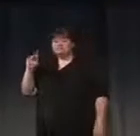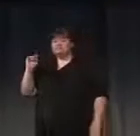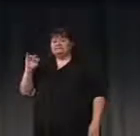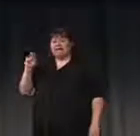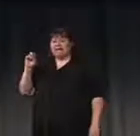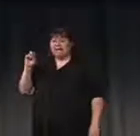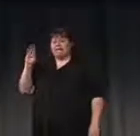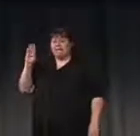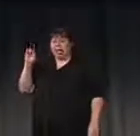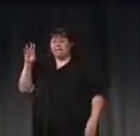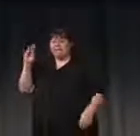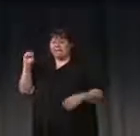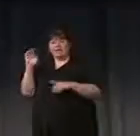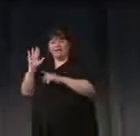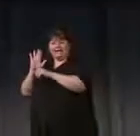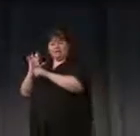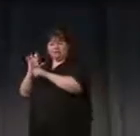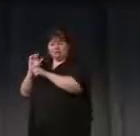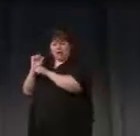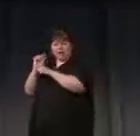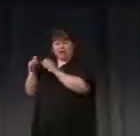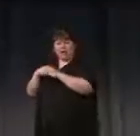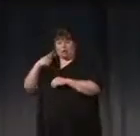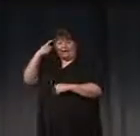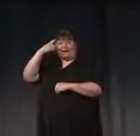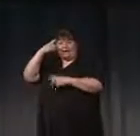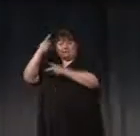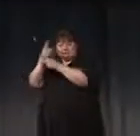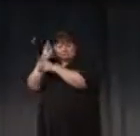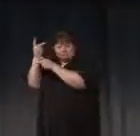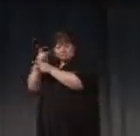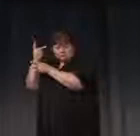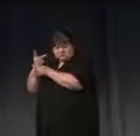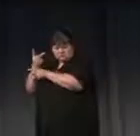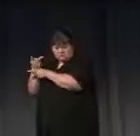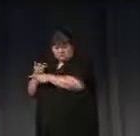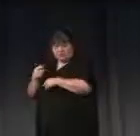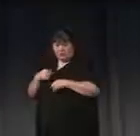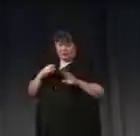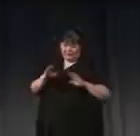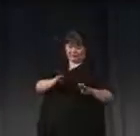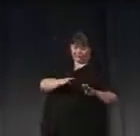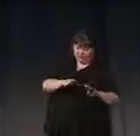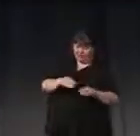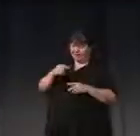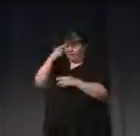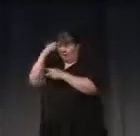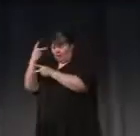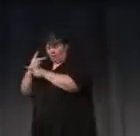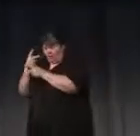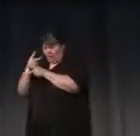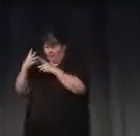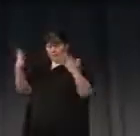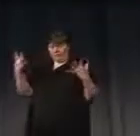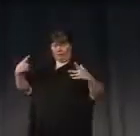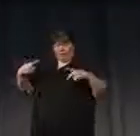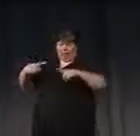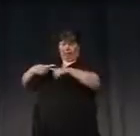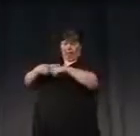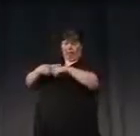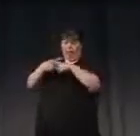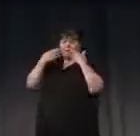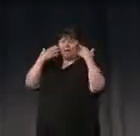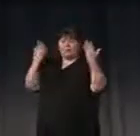work is very much about how brains compute. So I wanted to put that tension up front. I think it's a productive tension.